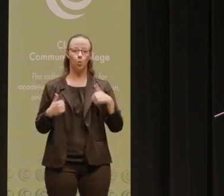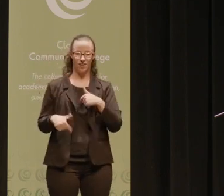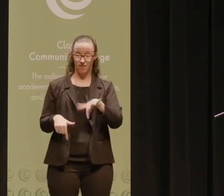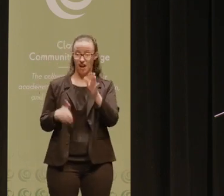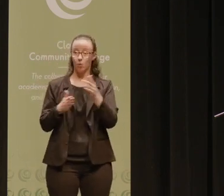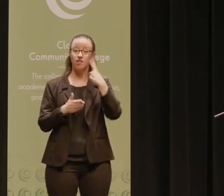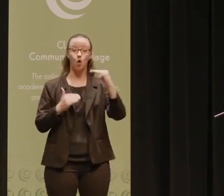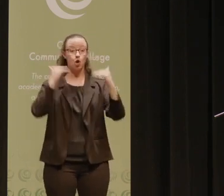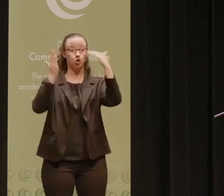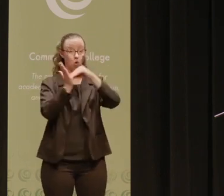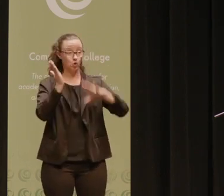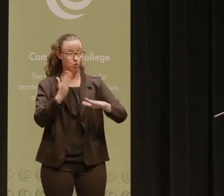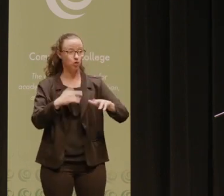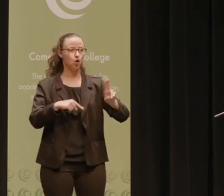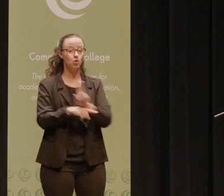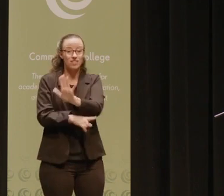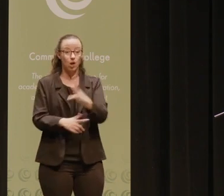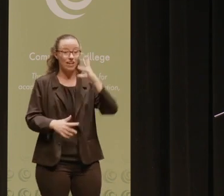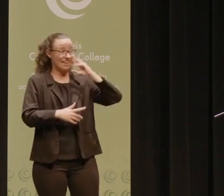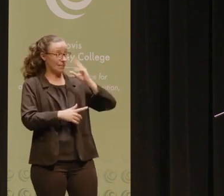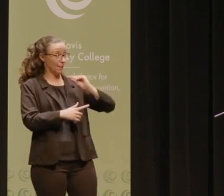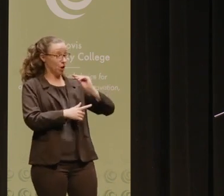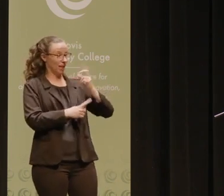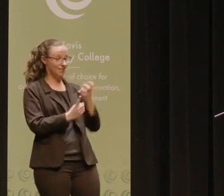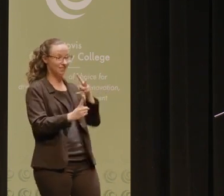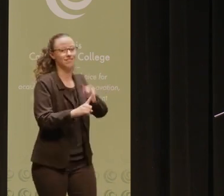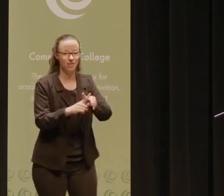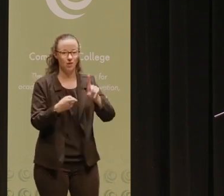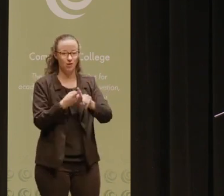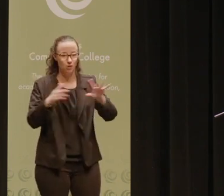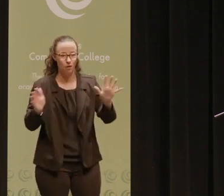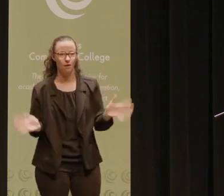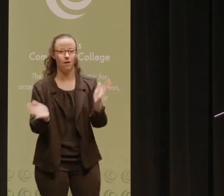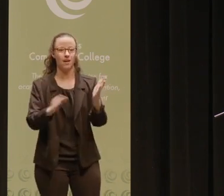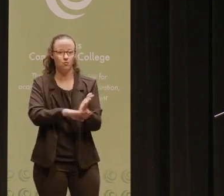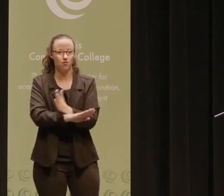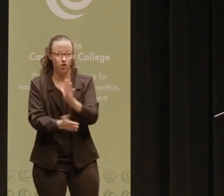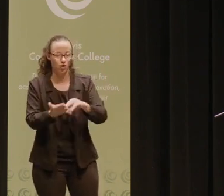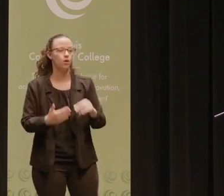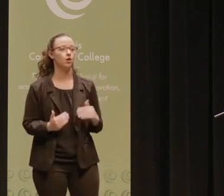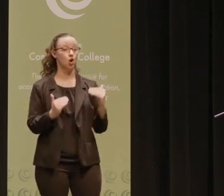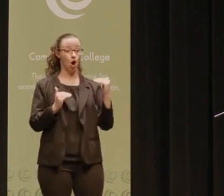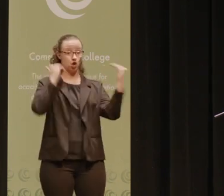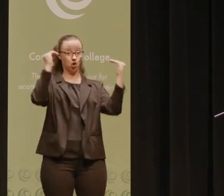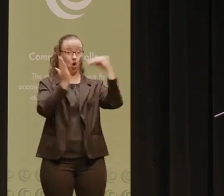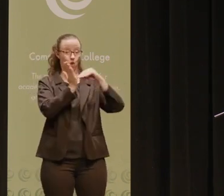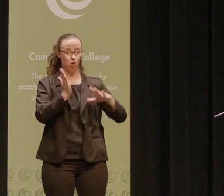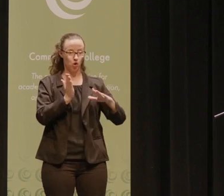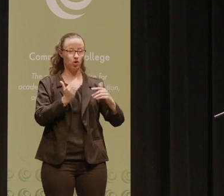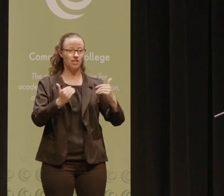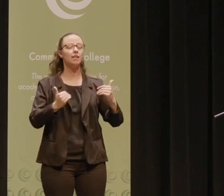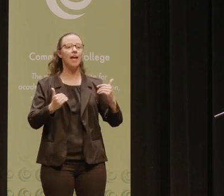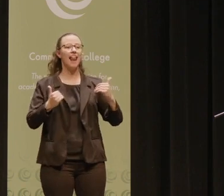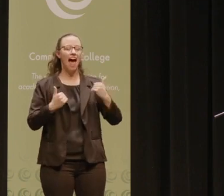adult learners to leverage their lived experiences in ways that facilitate their learning. And we also know that adult learners respond better to intrinsic